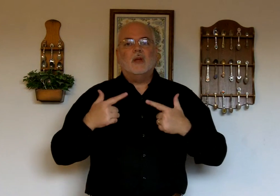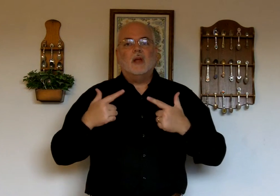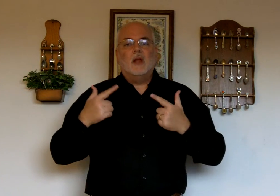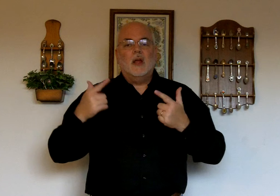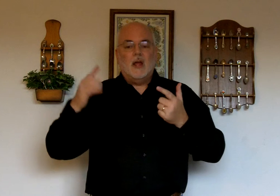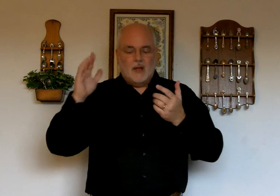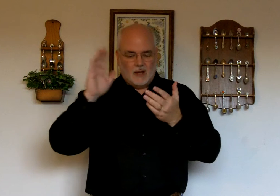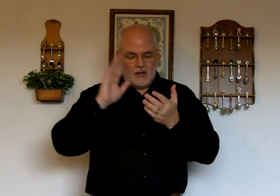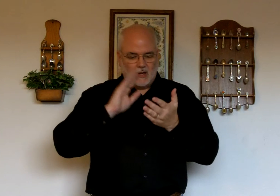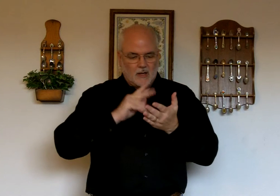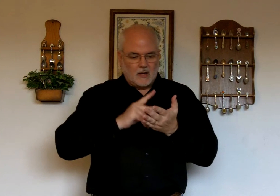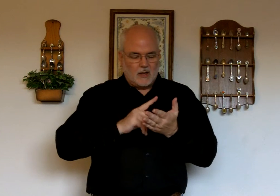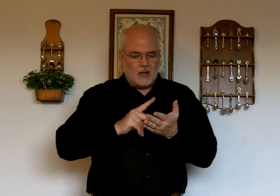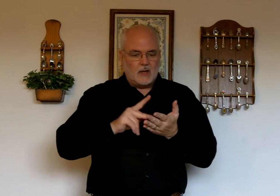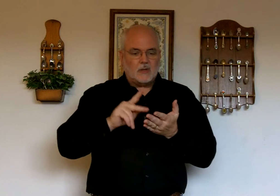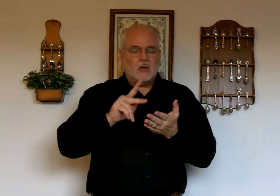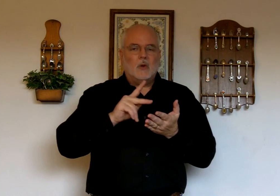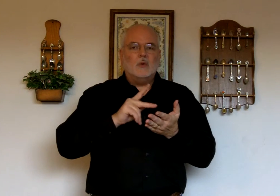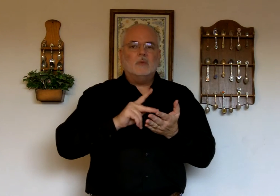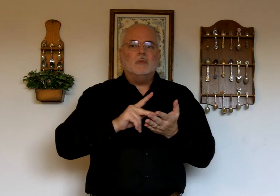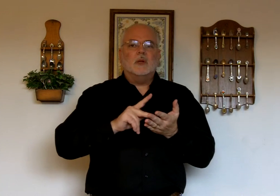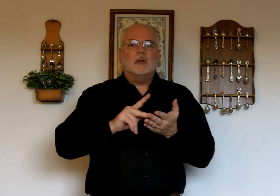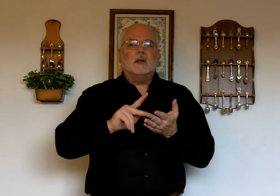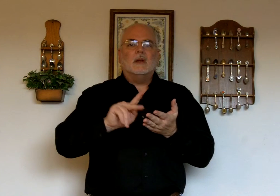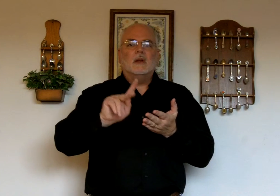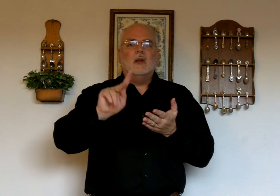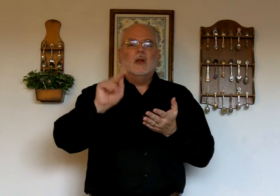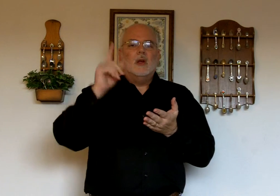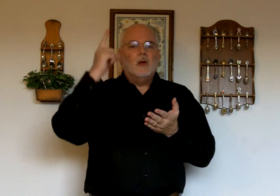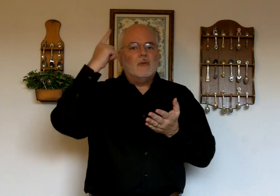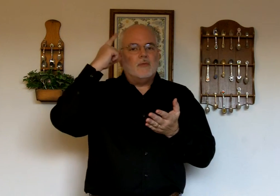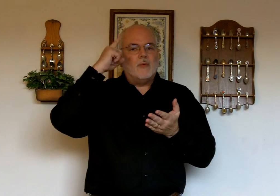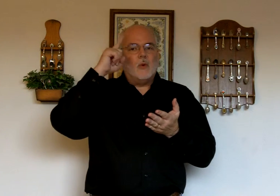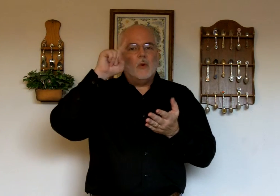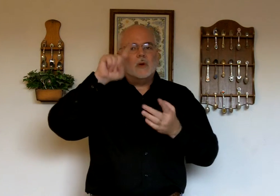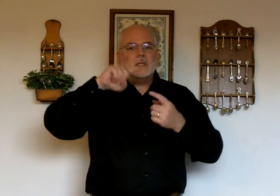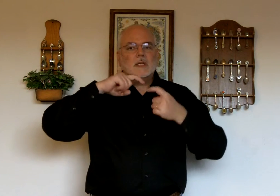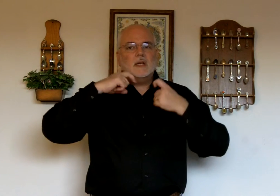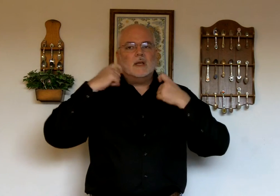and atonement for sin,